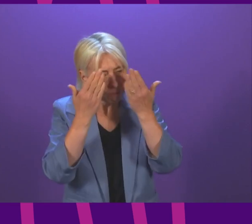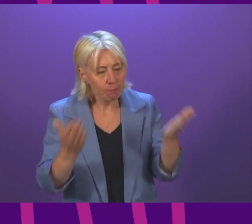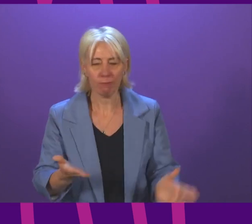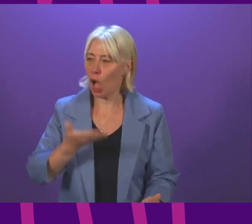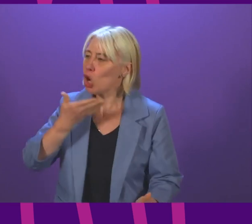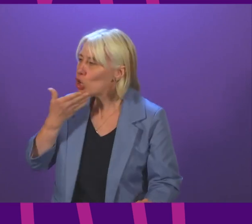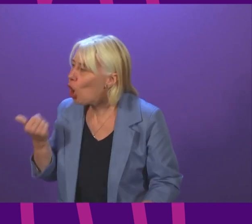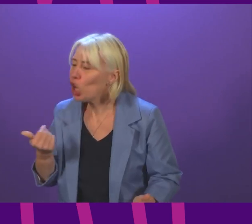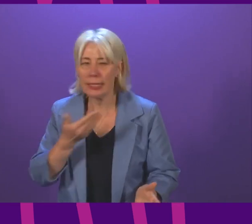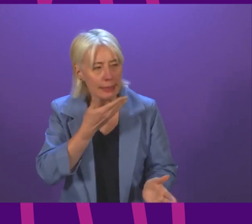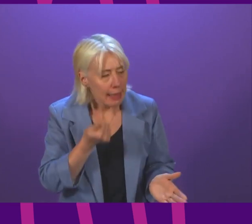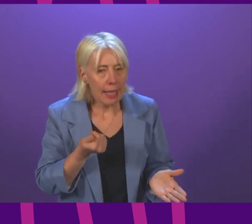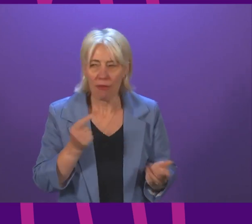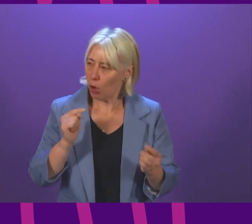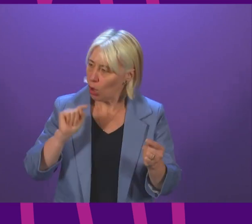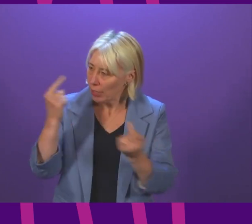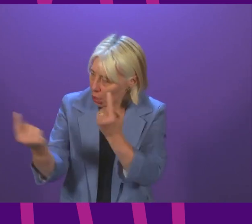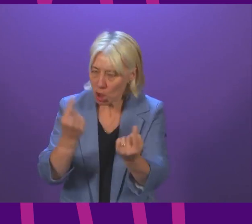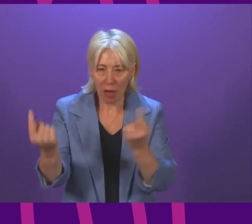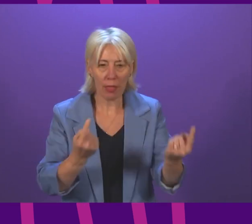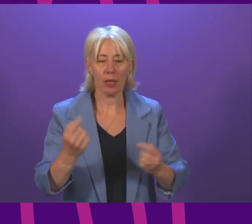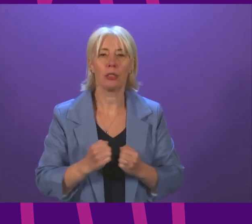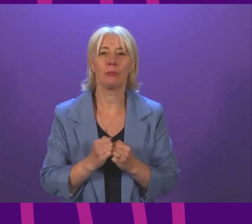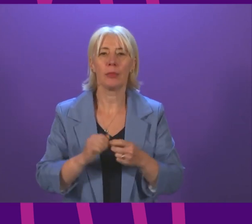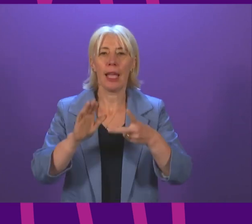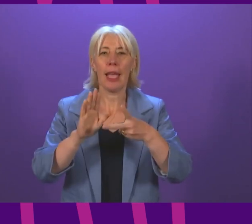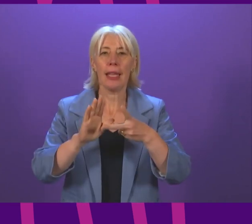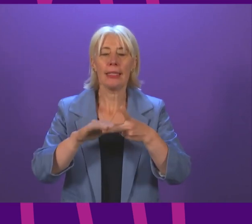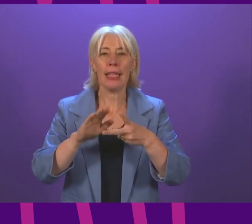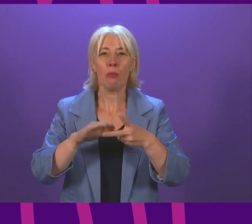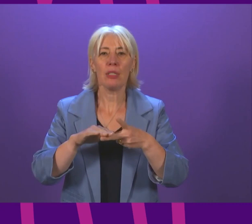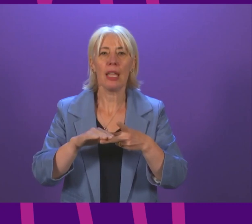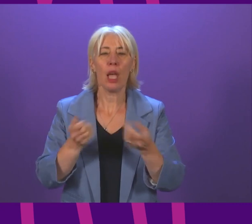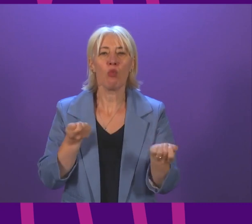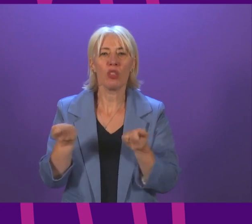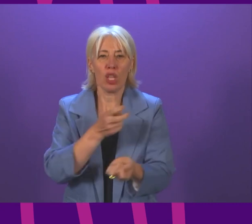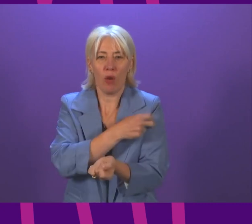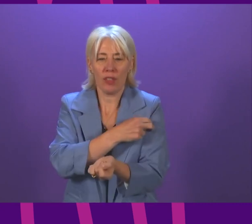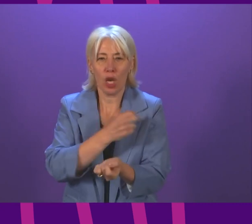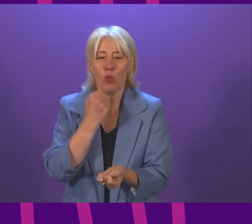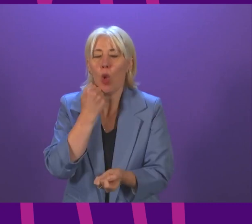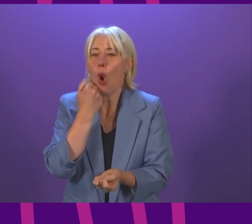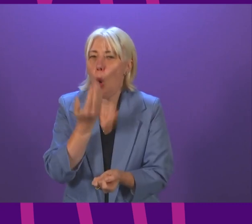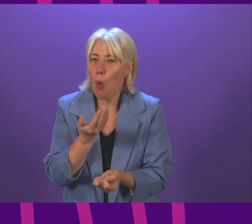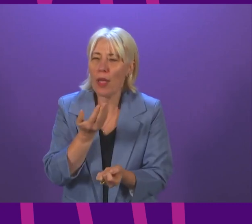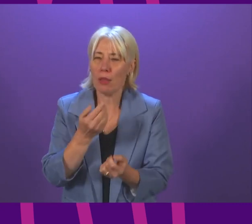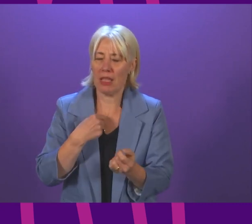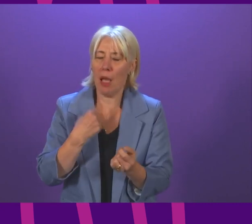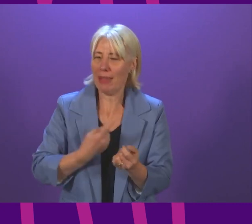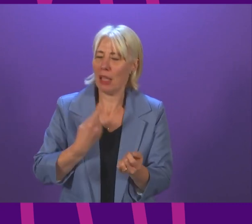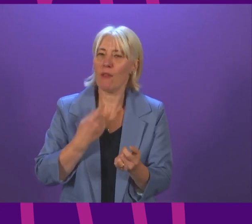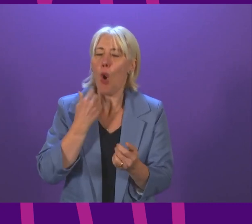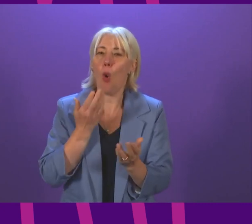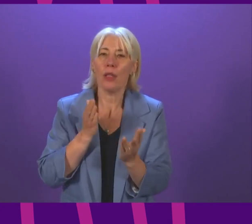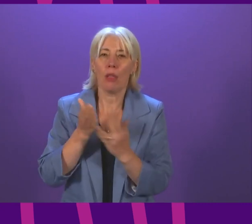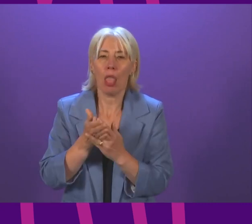for other members the deputy presiding officers and I will always intervene where we feel that language has been